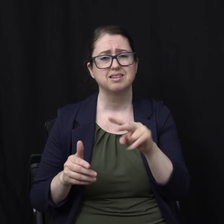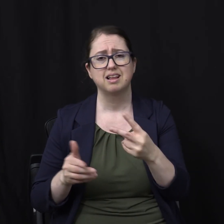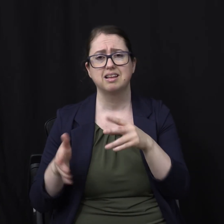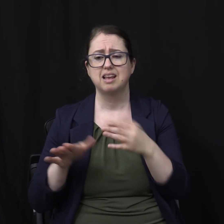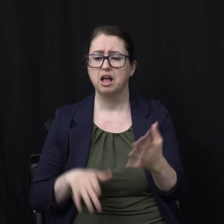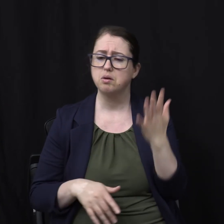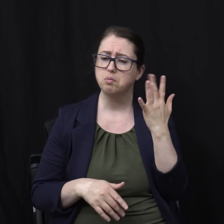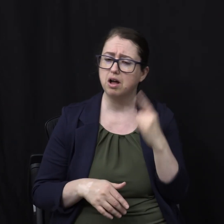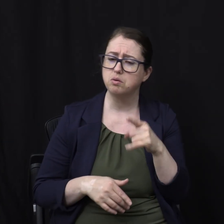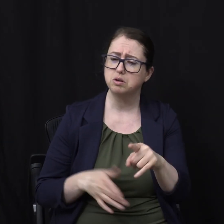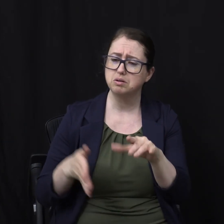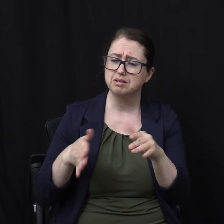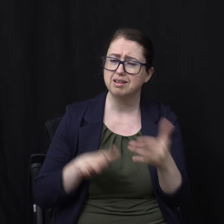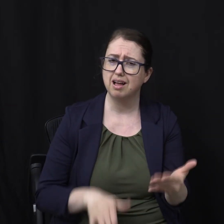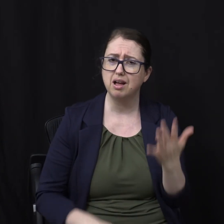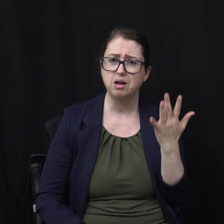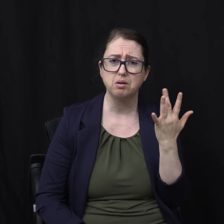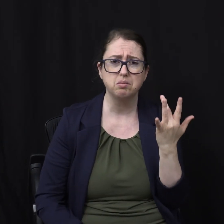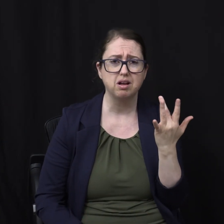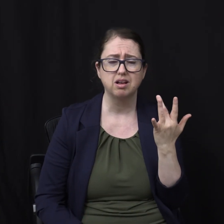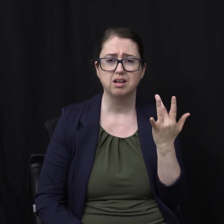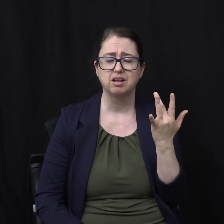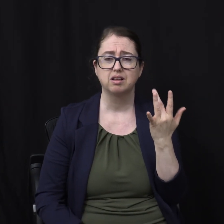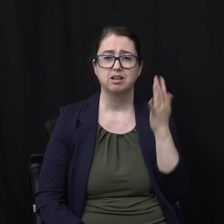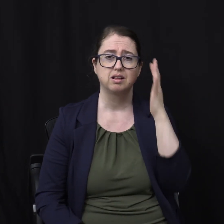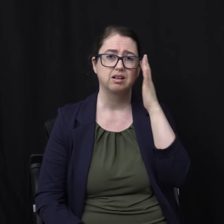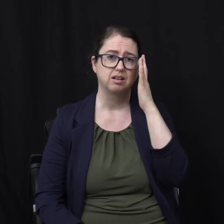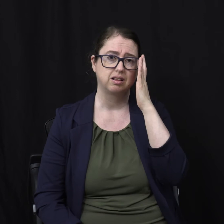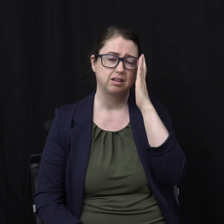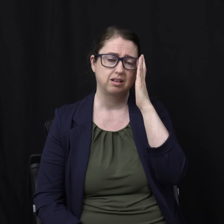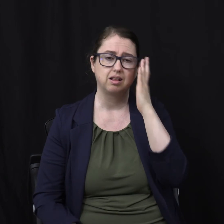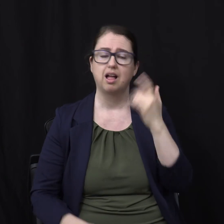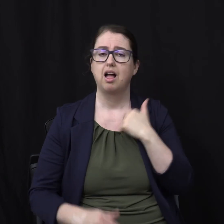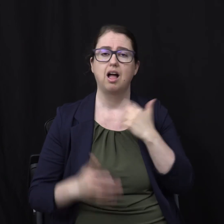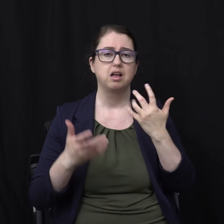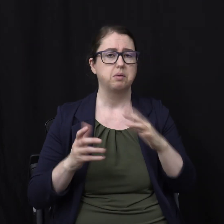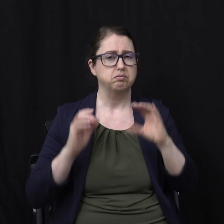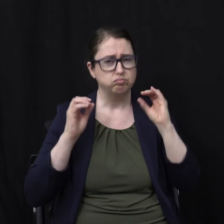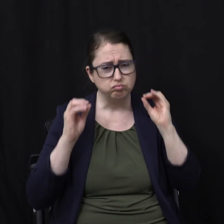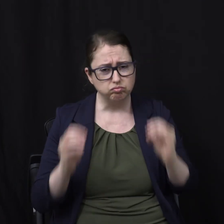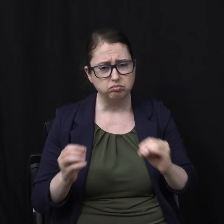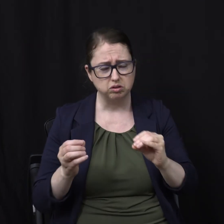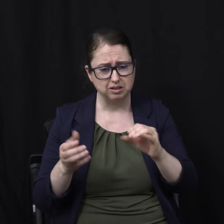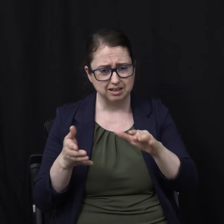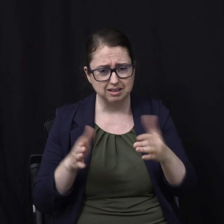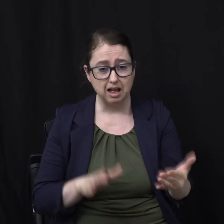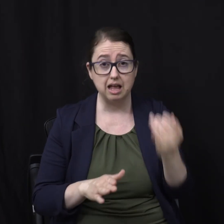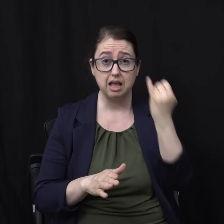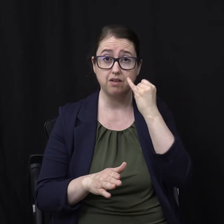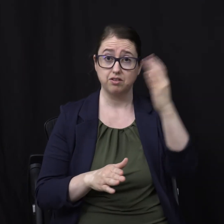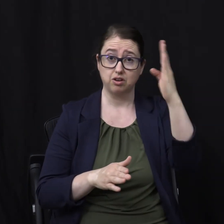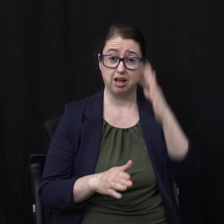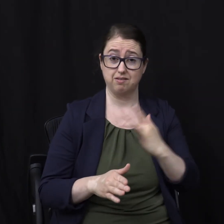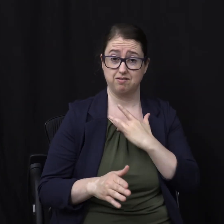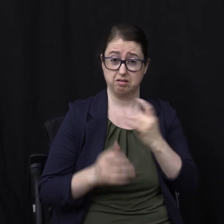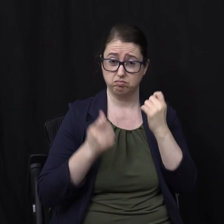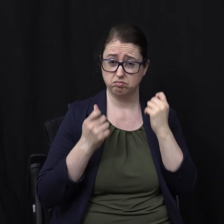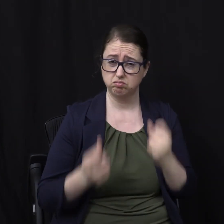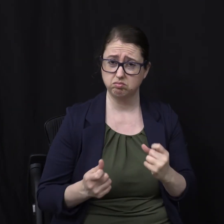Oh Israel Why will you die I'm not willing That any should perish Now if he feels That strongly About somebody dying The second death